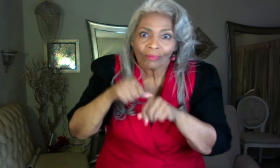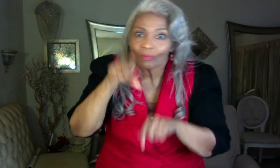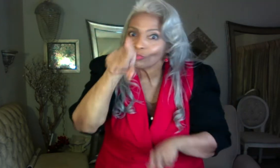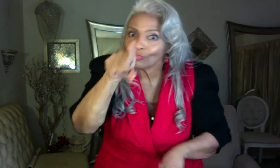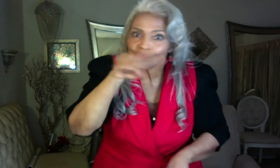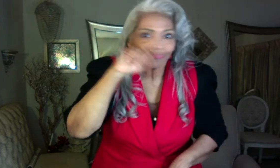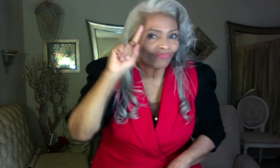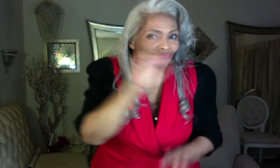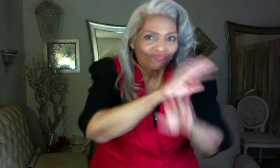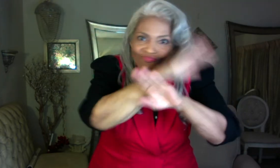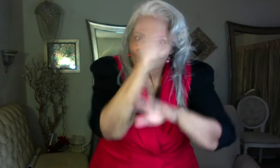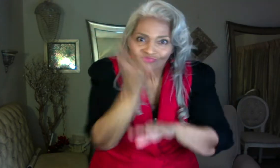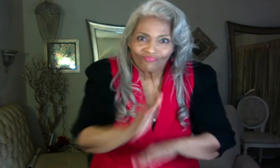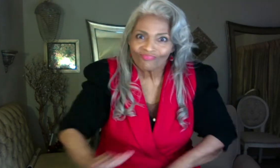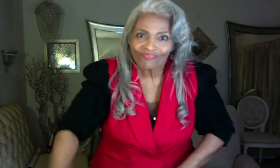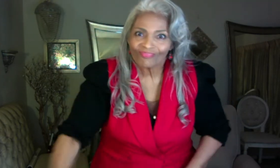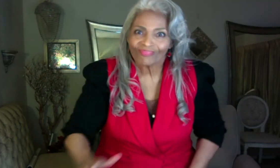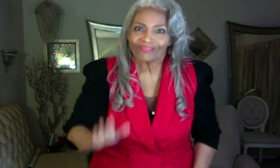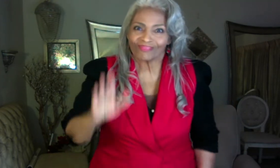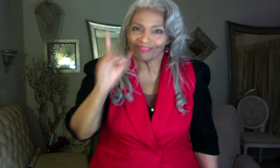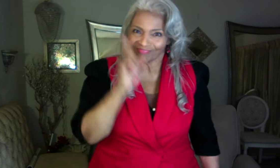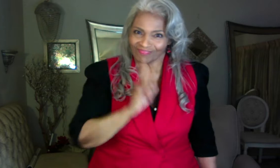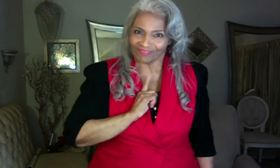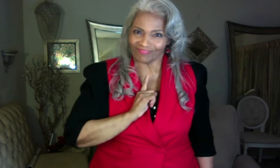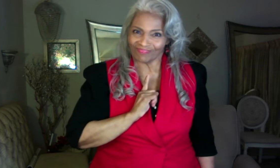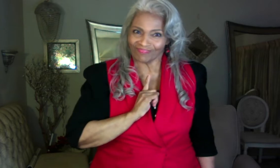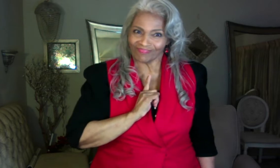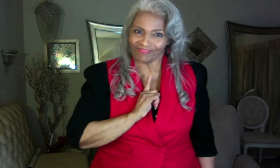Remember, you're never alone.